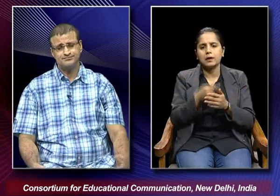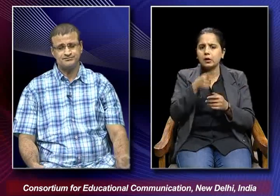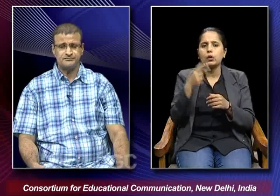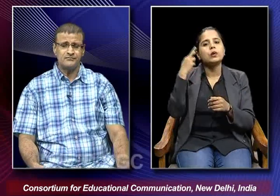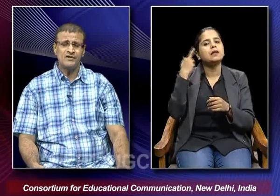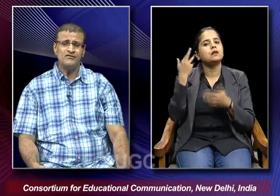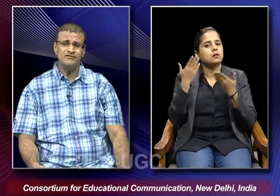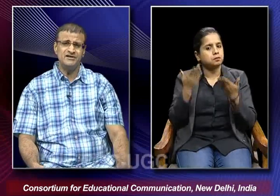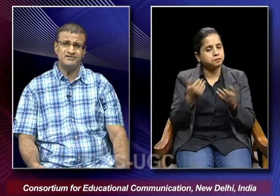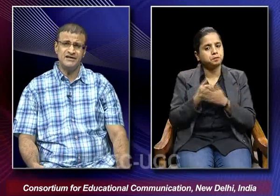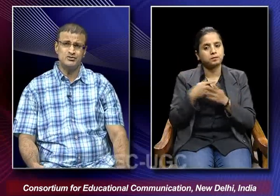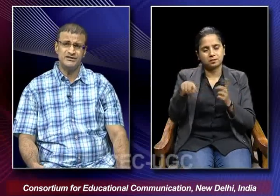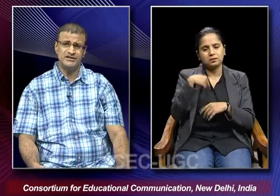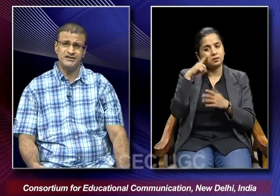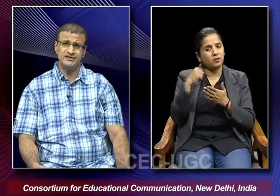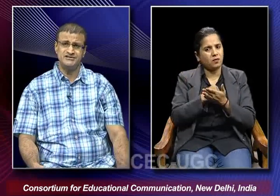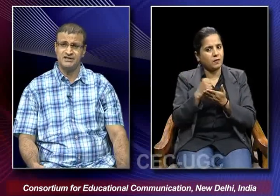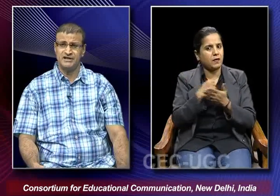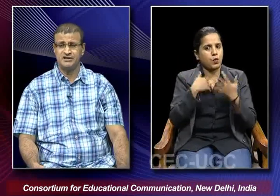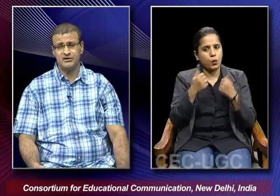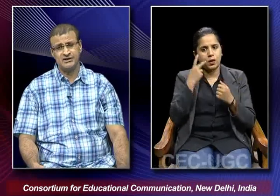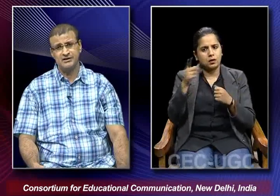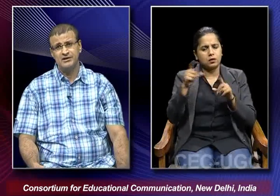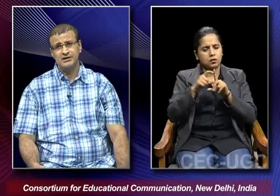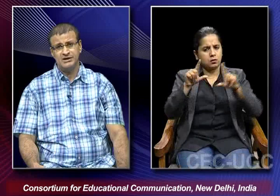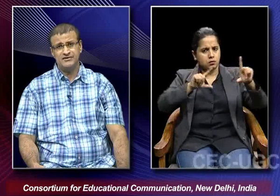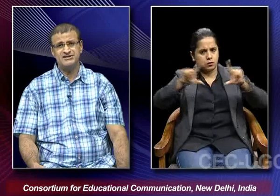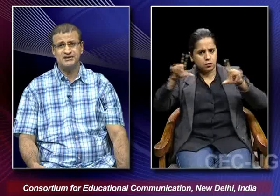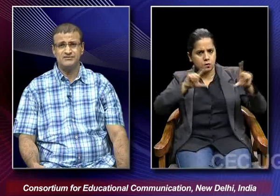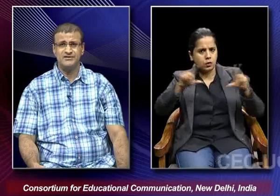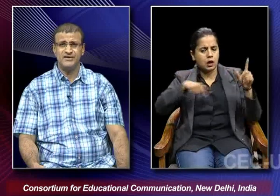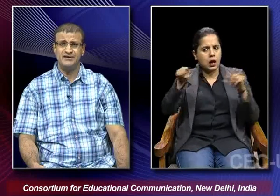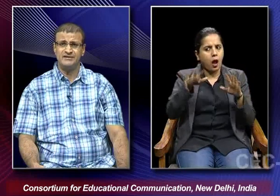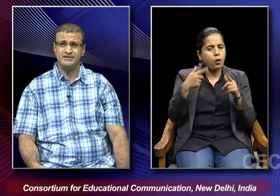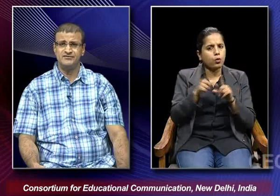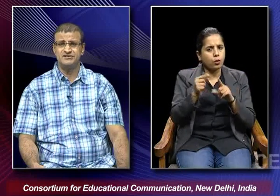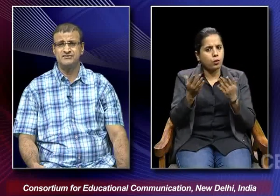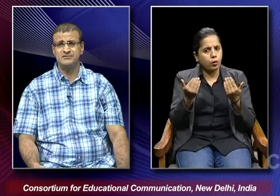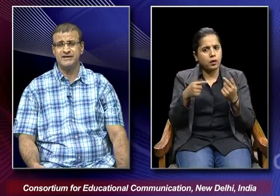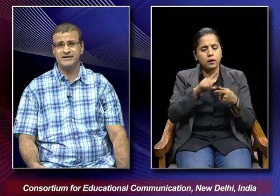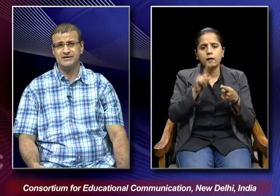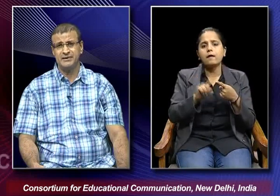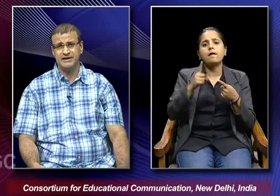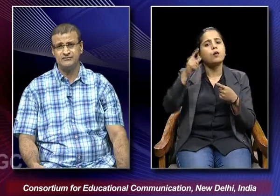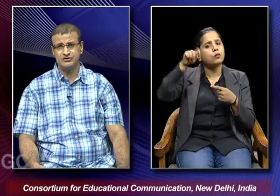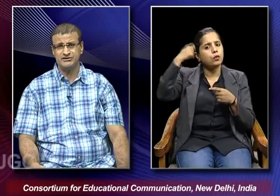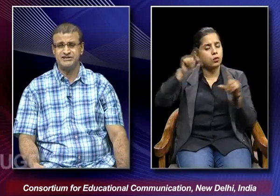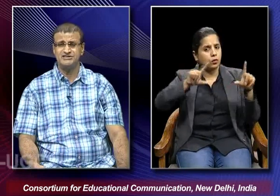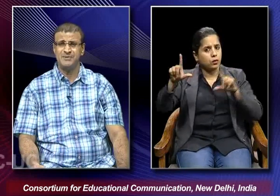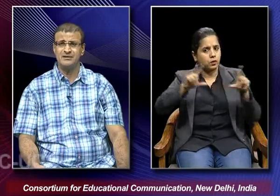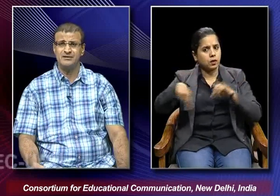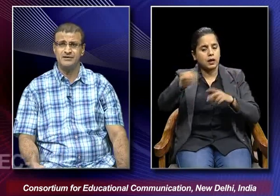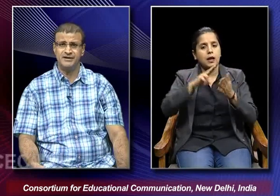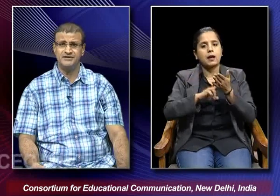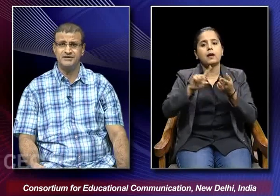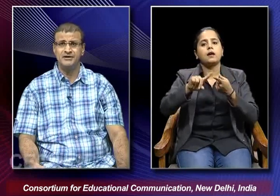when we try to see his directorial venture we find that the first film directed by him was Netaji